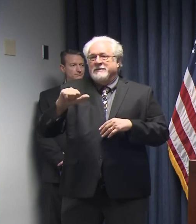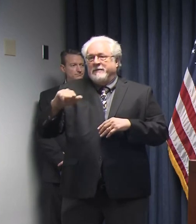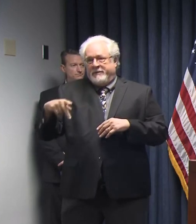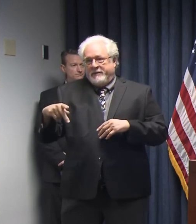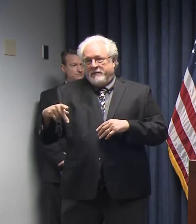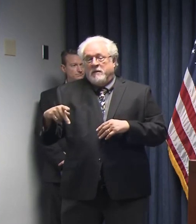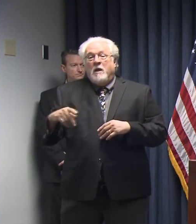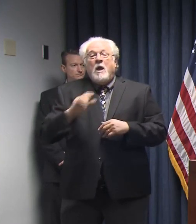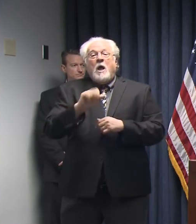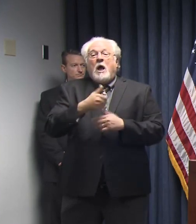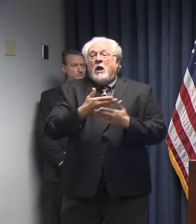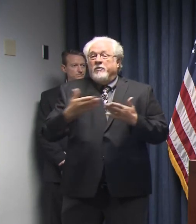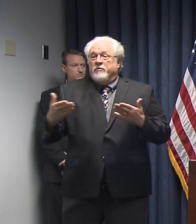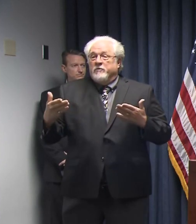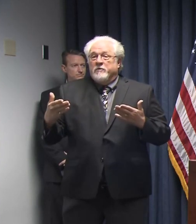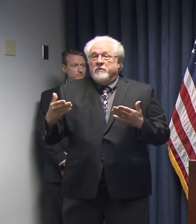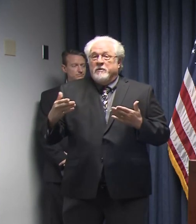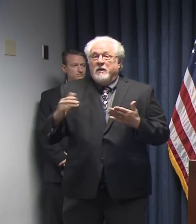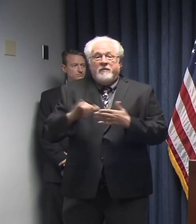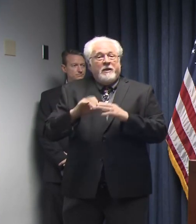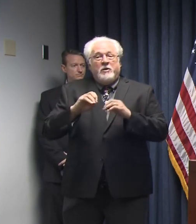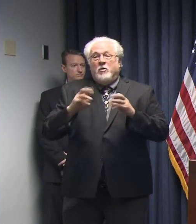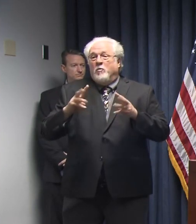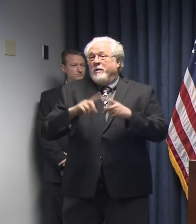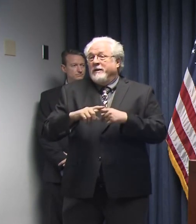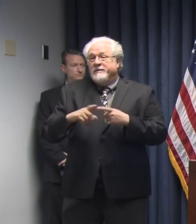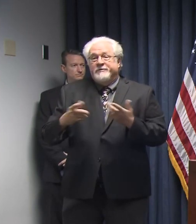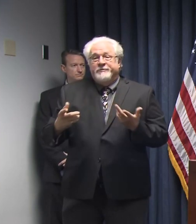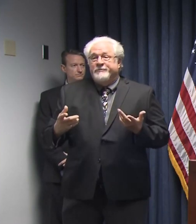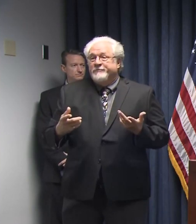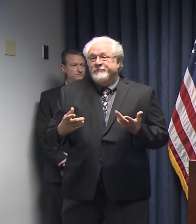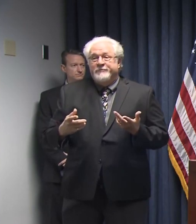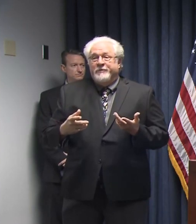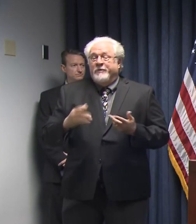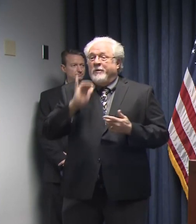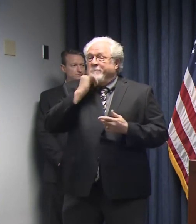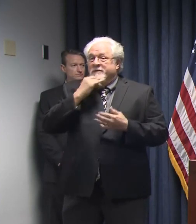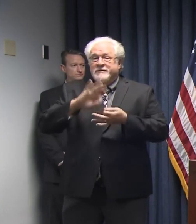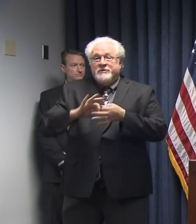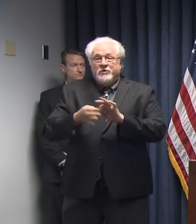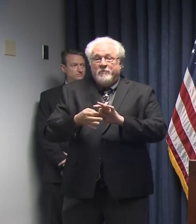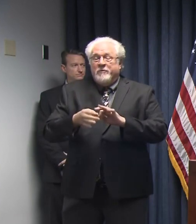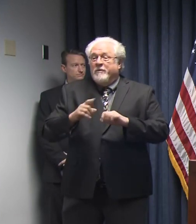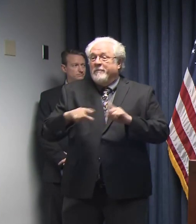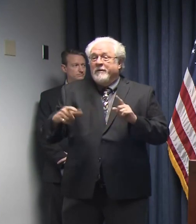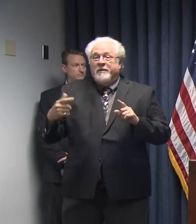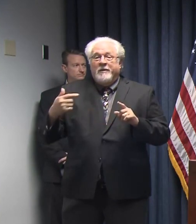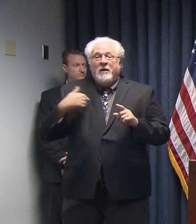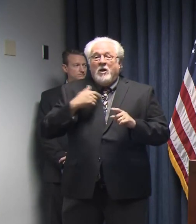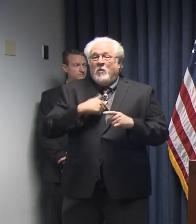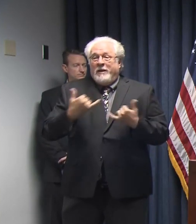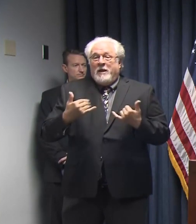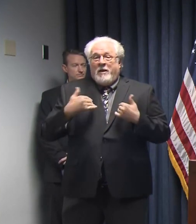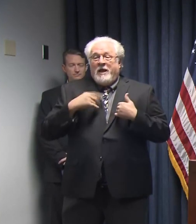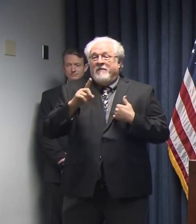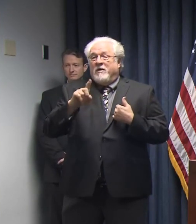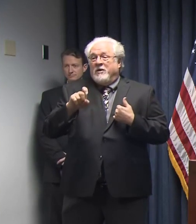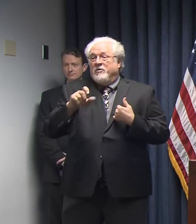news that really there's no way to spin it or misinterpret it, we now have